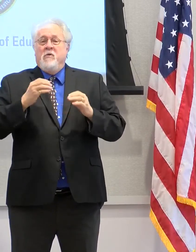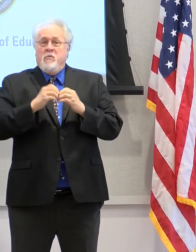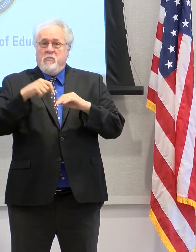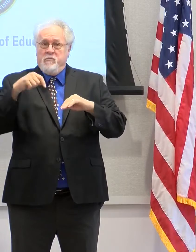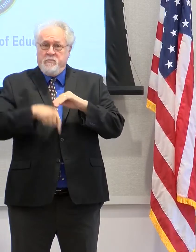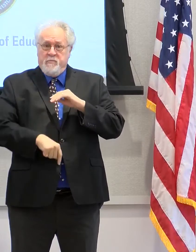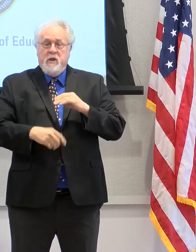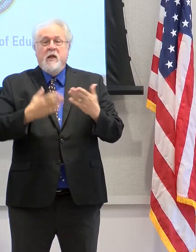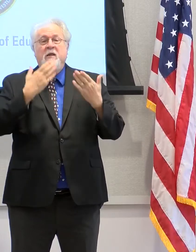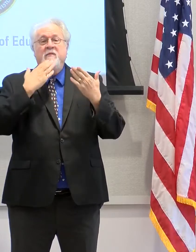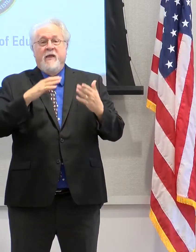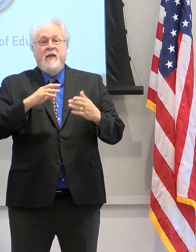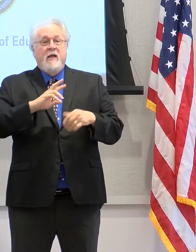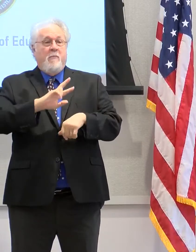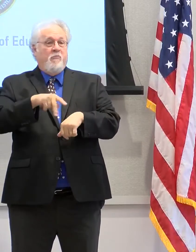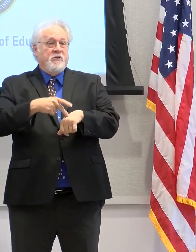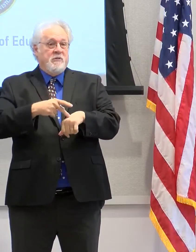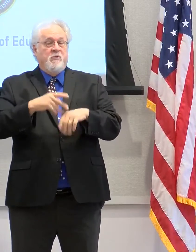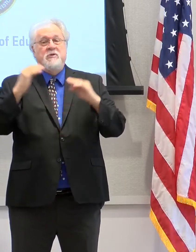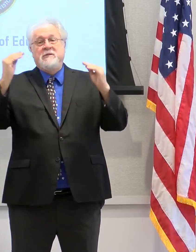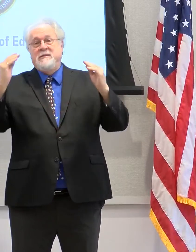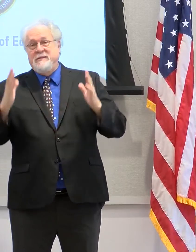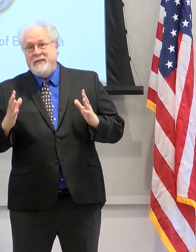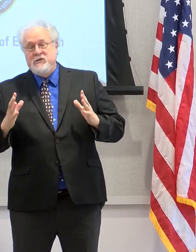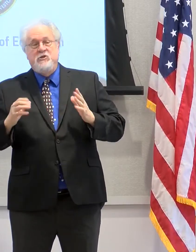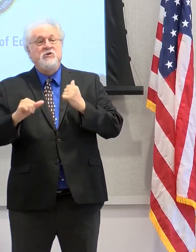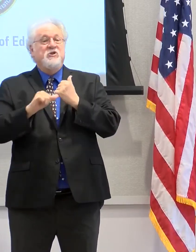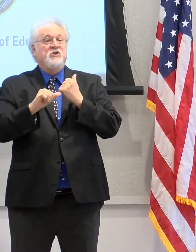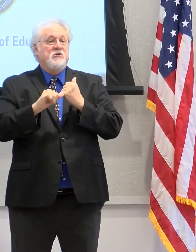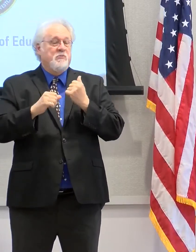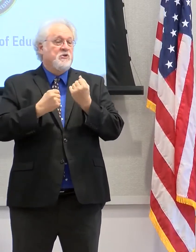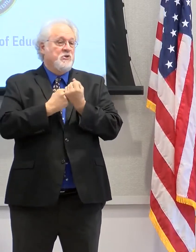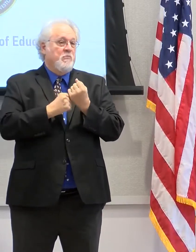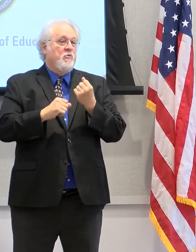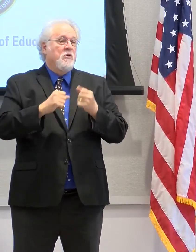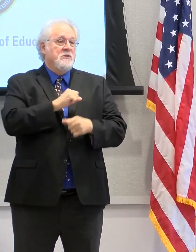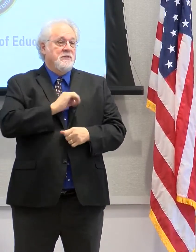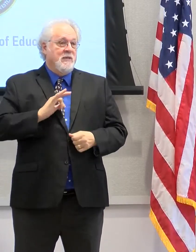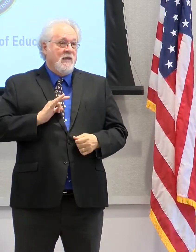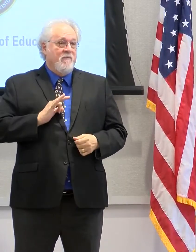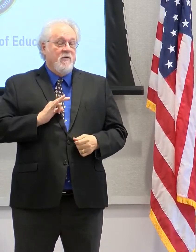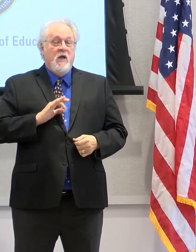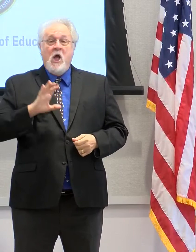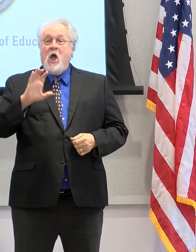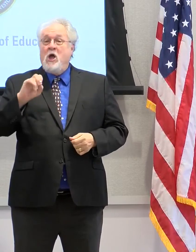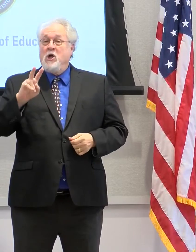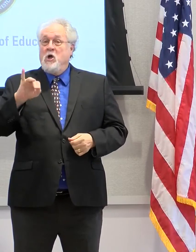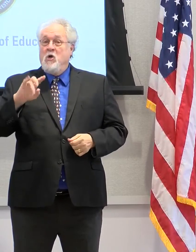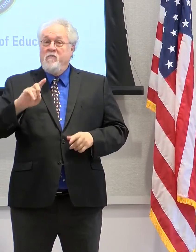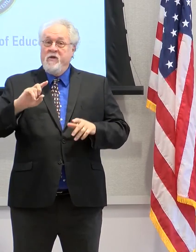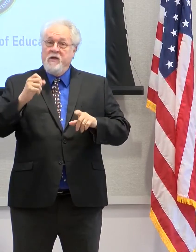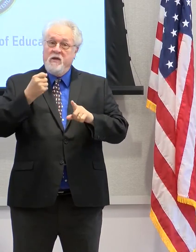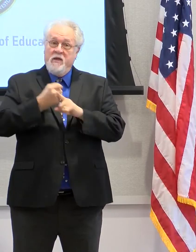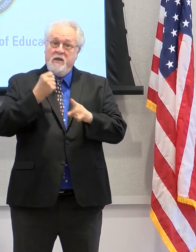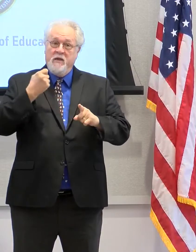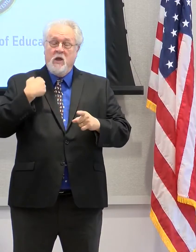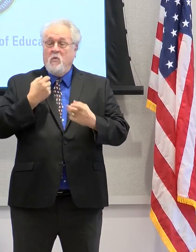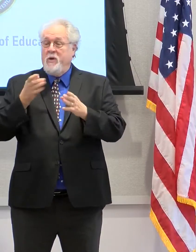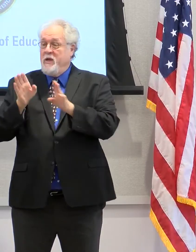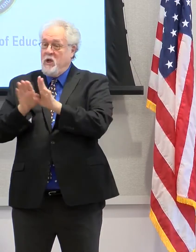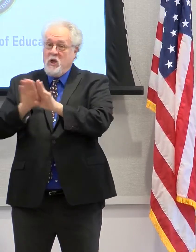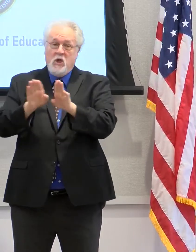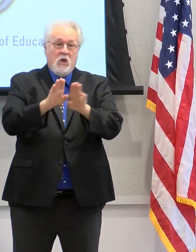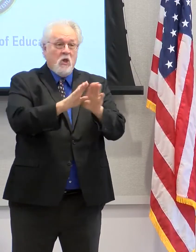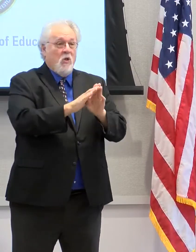also want to thank all of our principals and our teachers and support staff. You know, when COVID started and we closed schools in